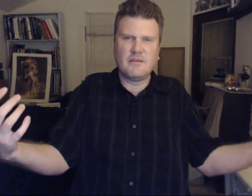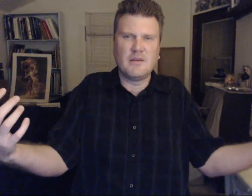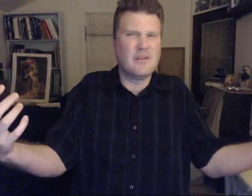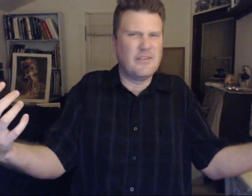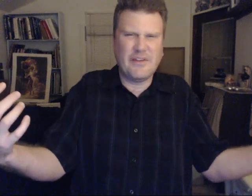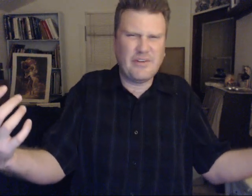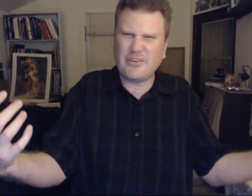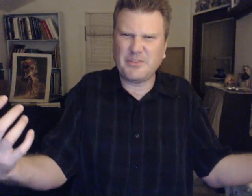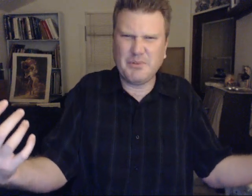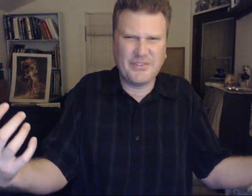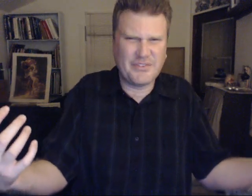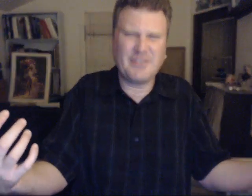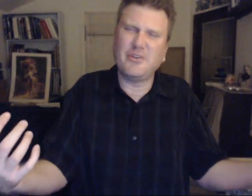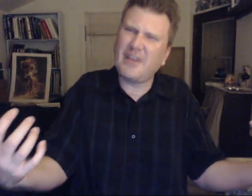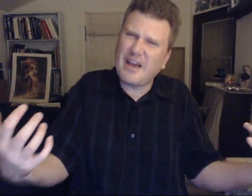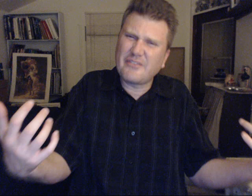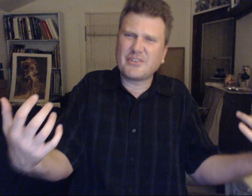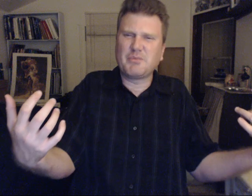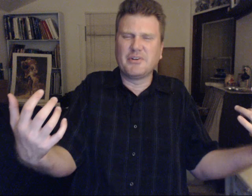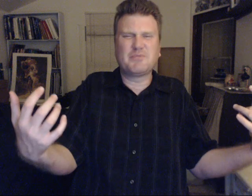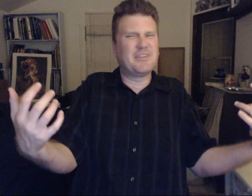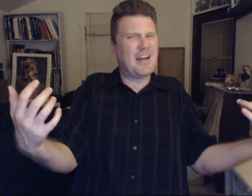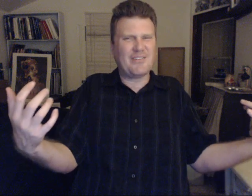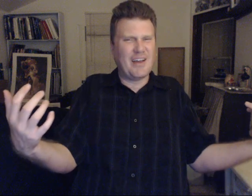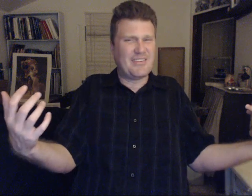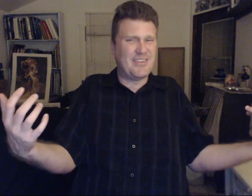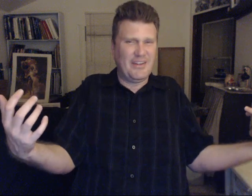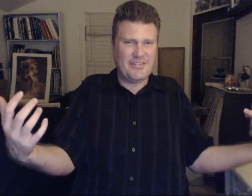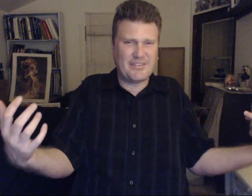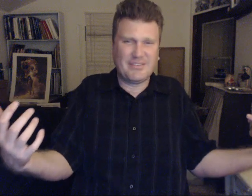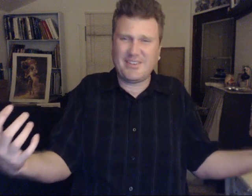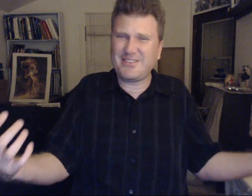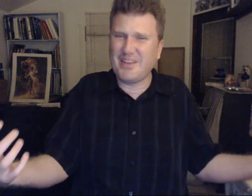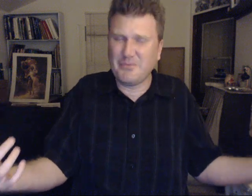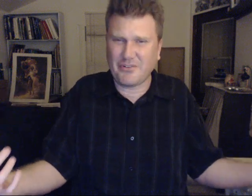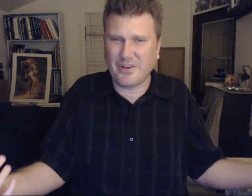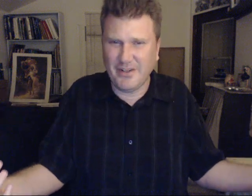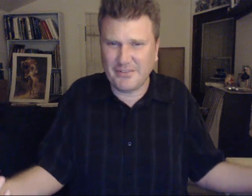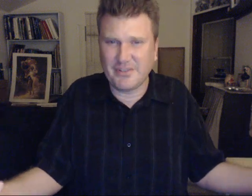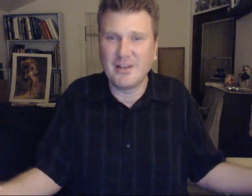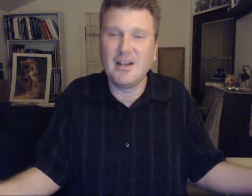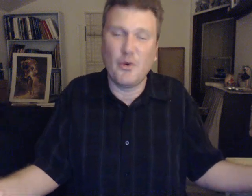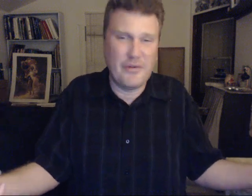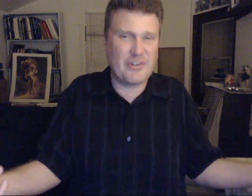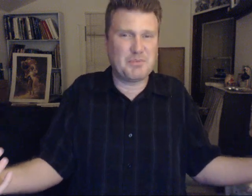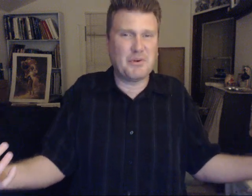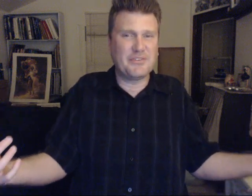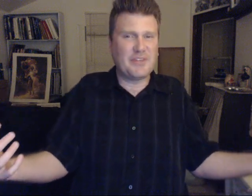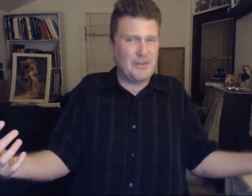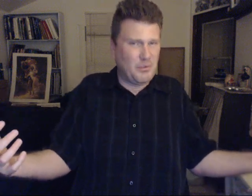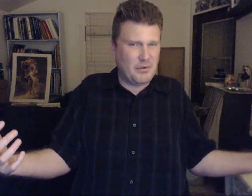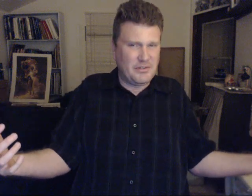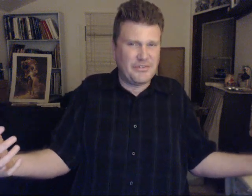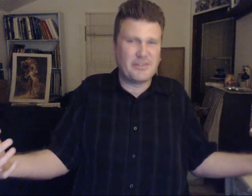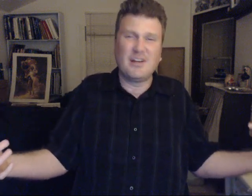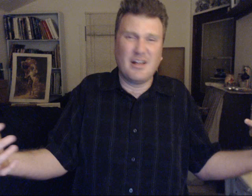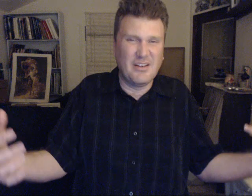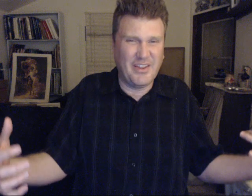They have never experienced. Well they have experienced. But not like this. Same for us. We have experienced other worlds. Nothing